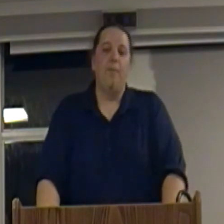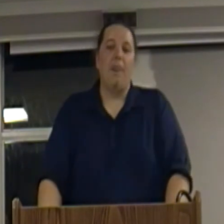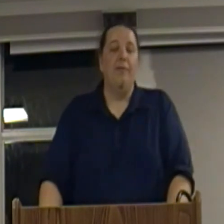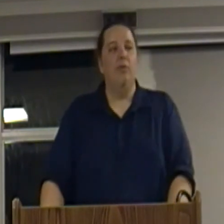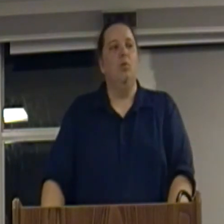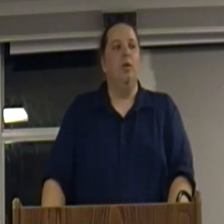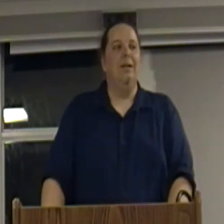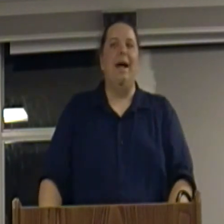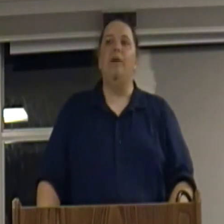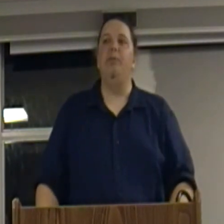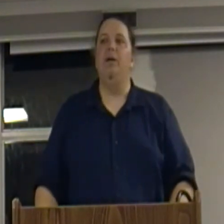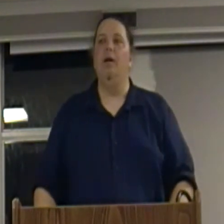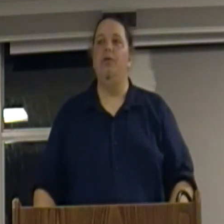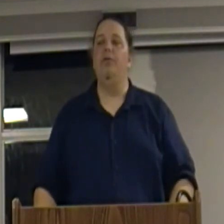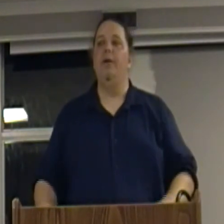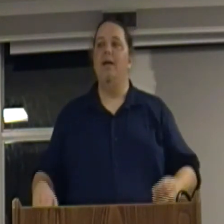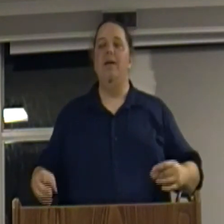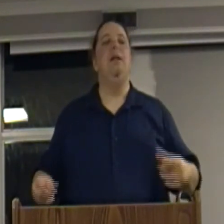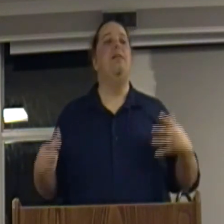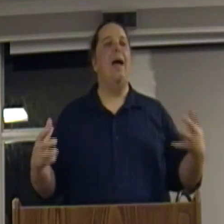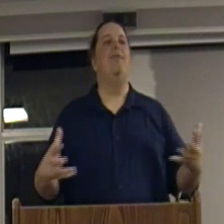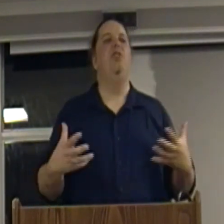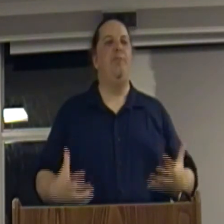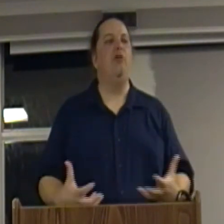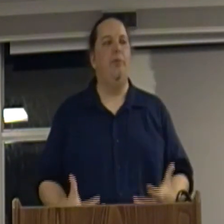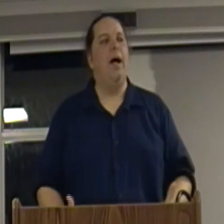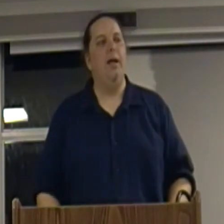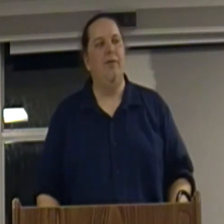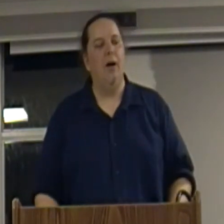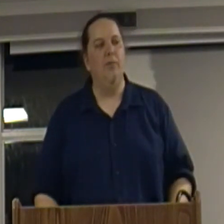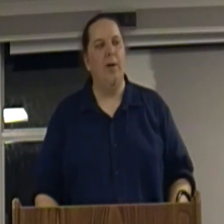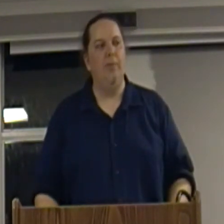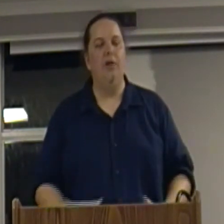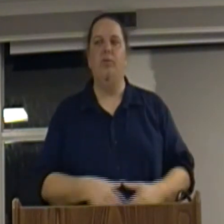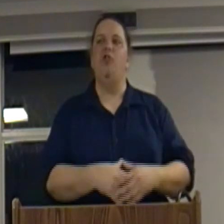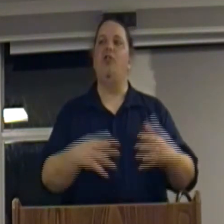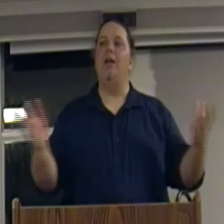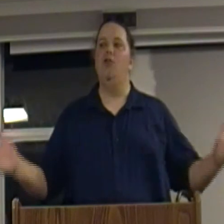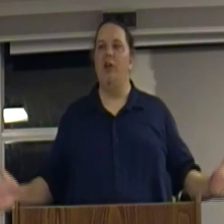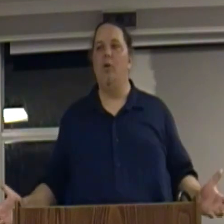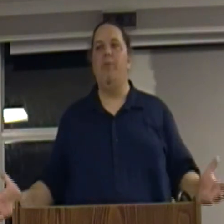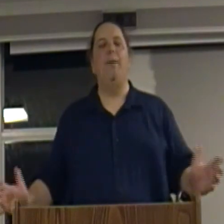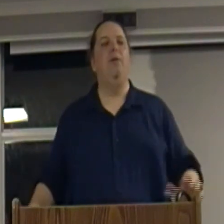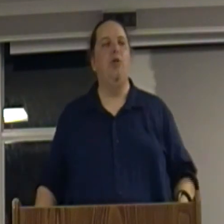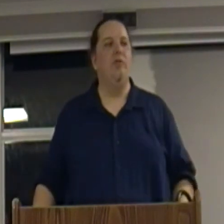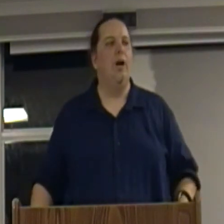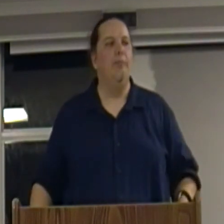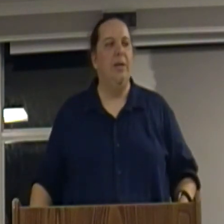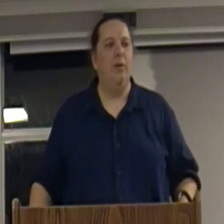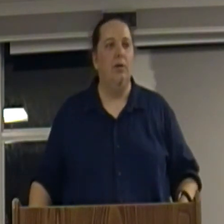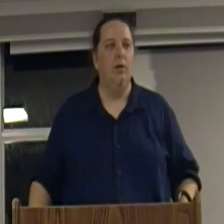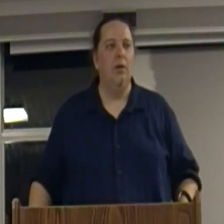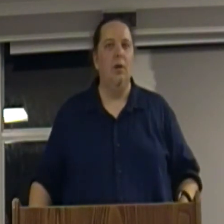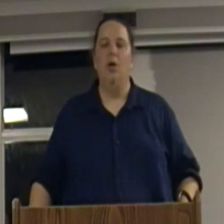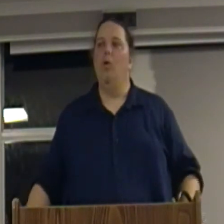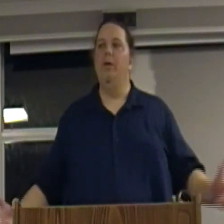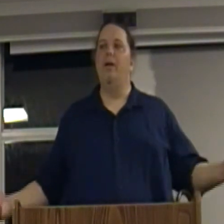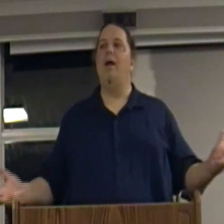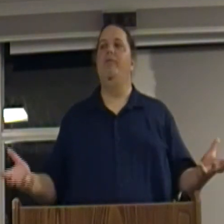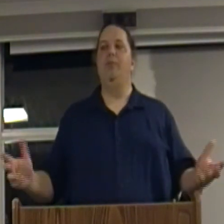for the ruling class because they need to have a special body of armed men because if we just had a general population of armed people but when the conflict